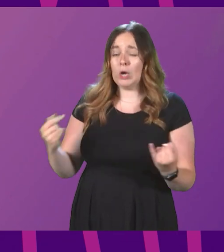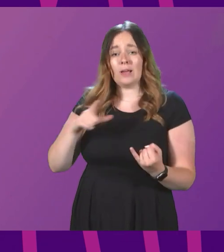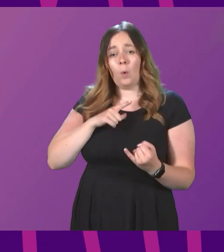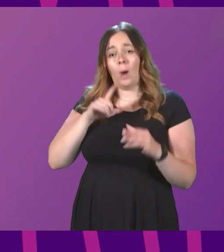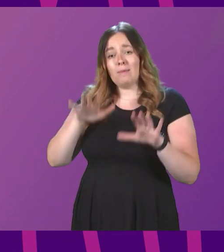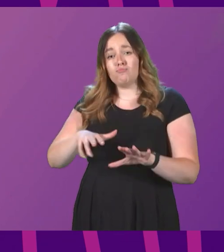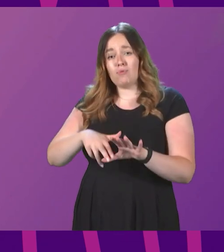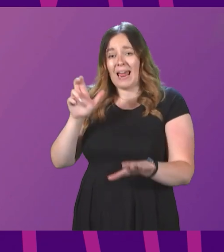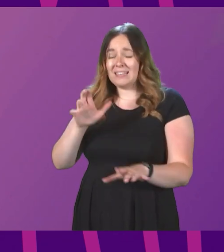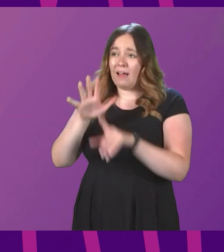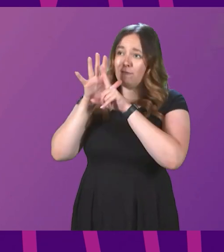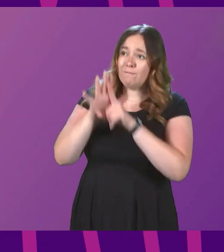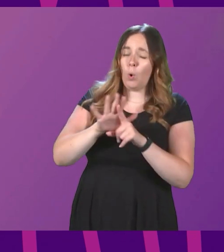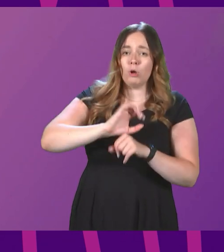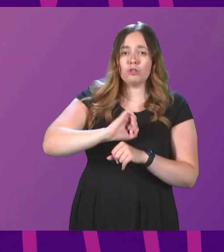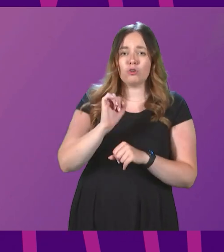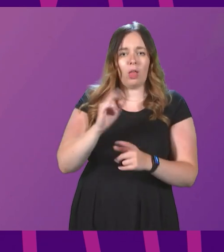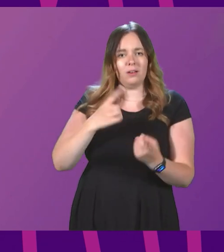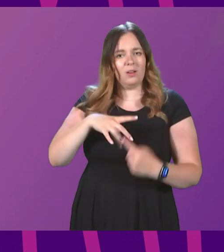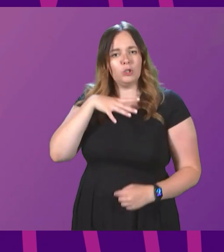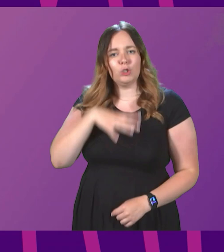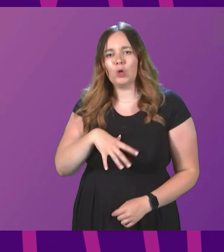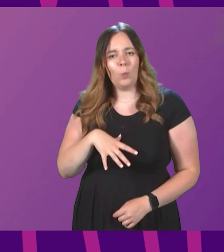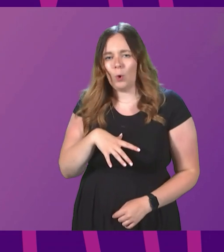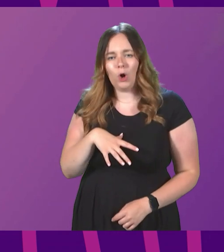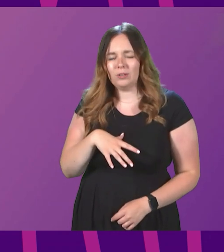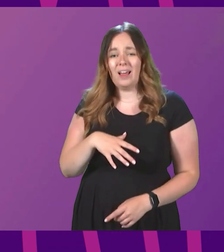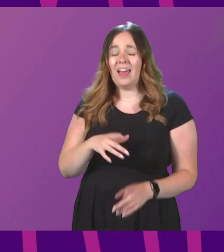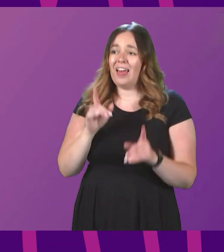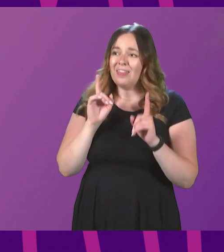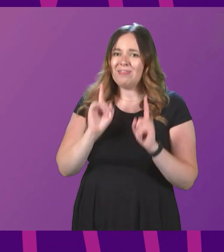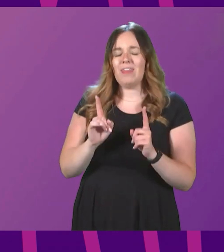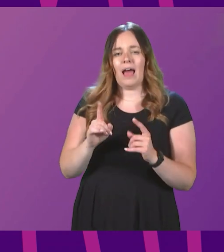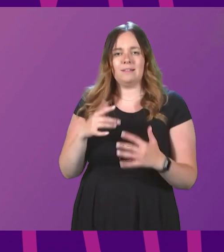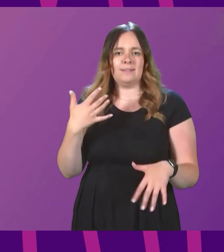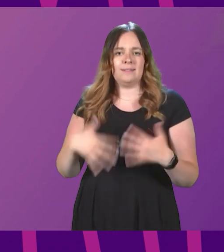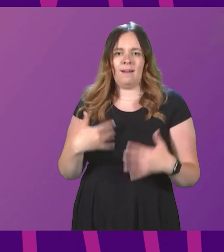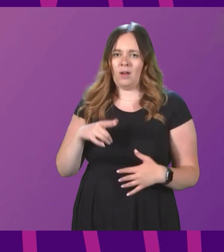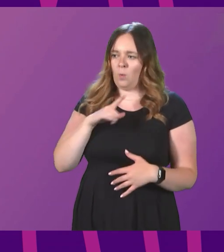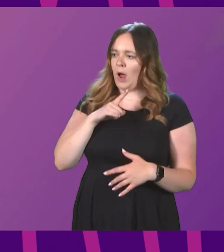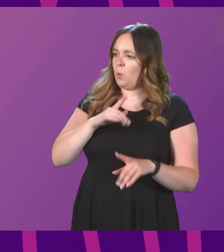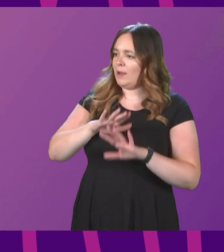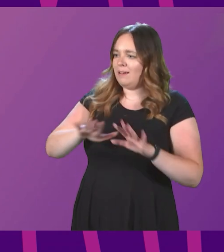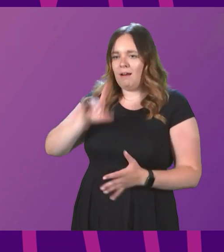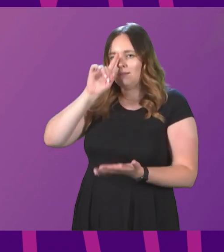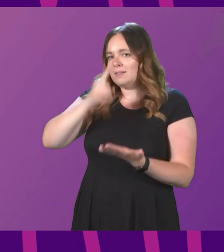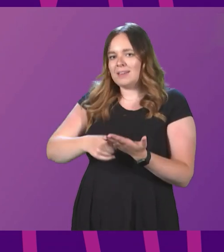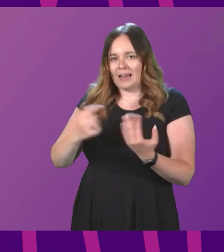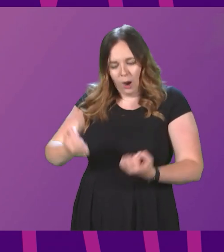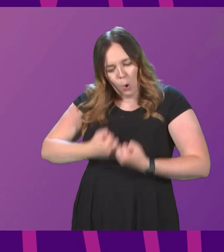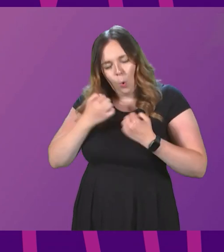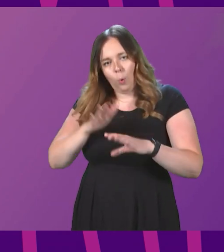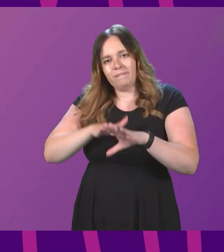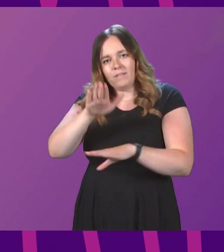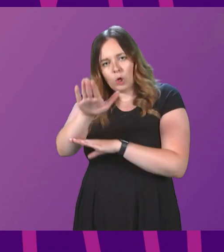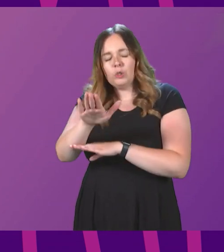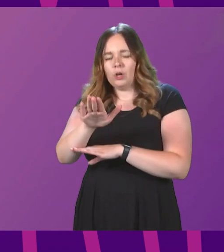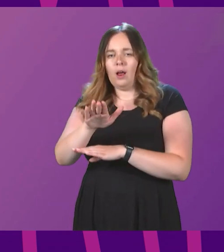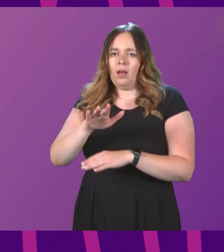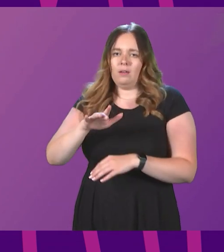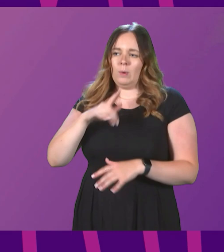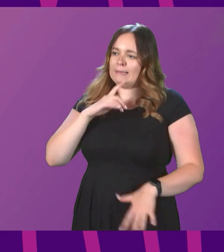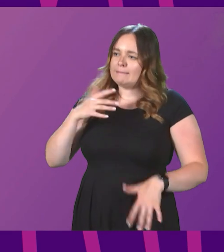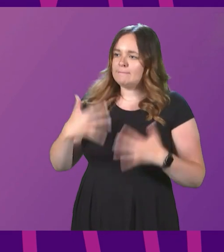imposed on Scotland against our will. That is the price of not being in charge of our own destiny. That is the price of not being